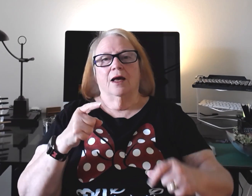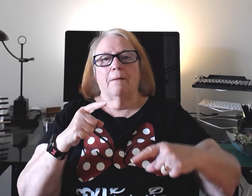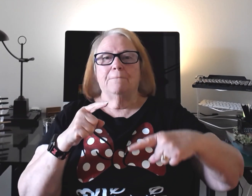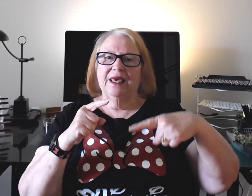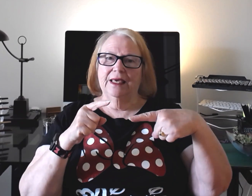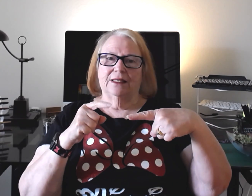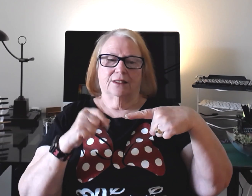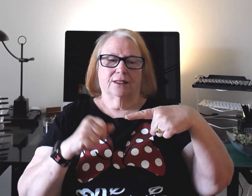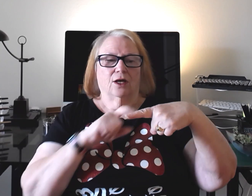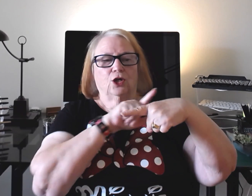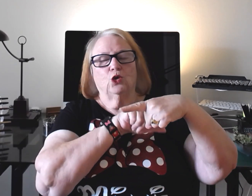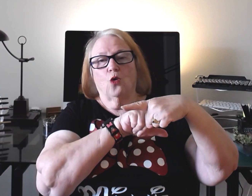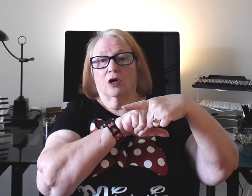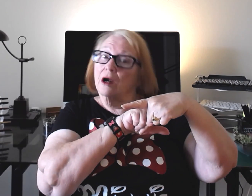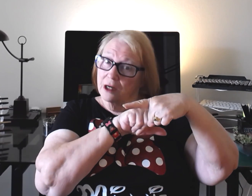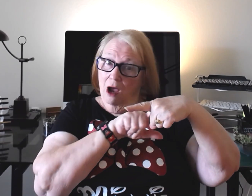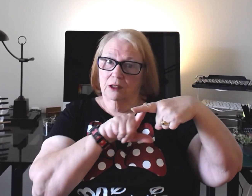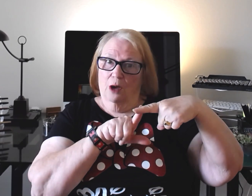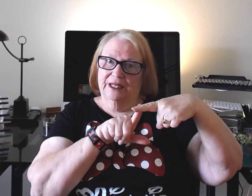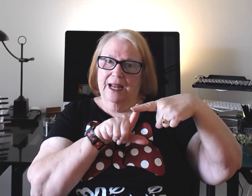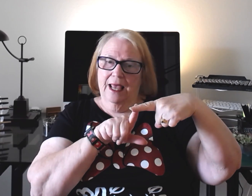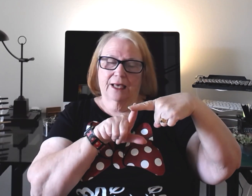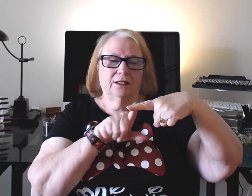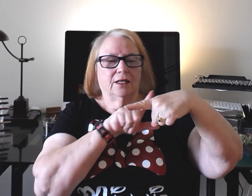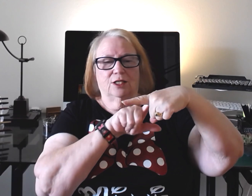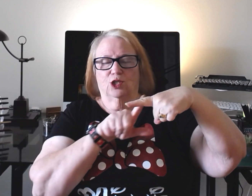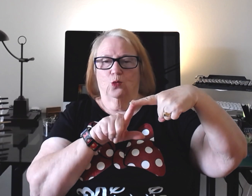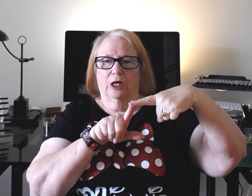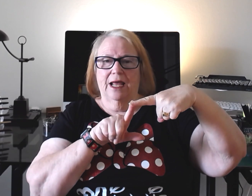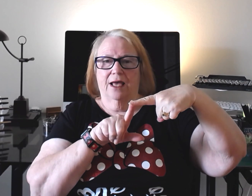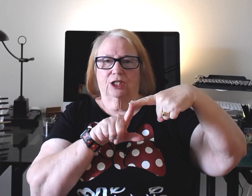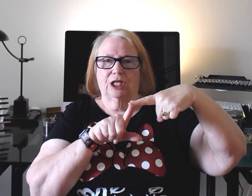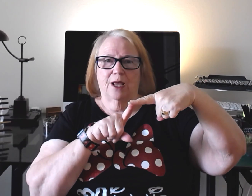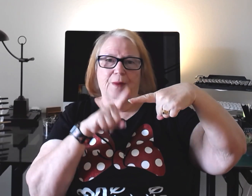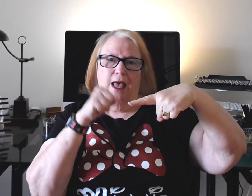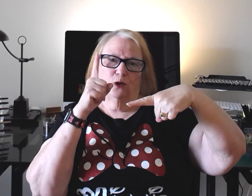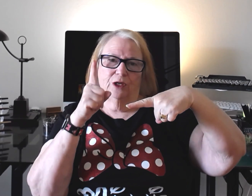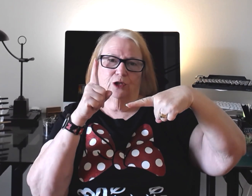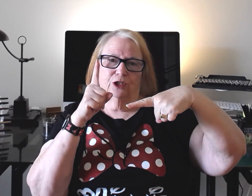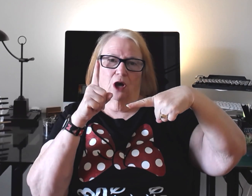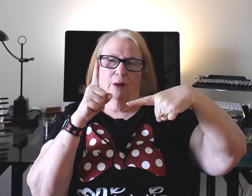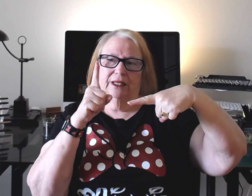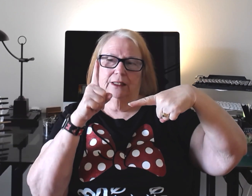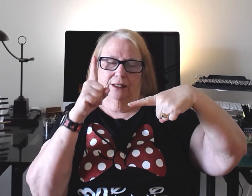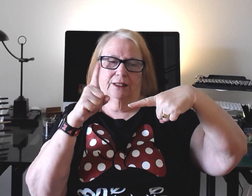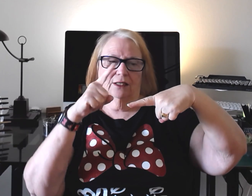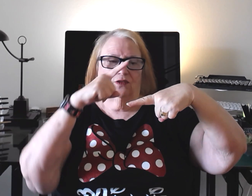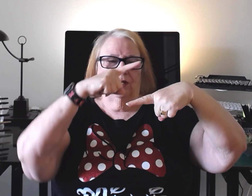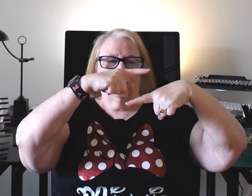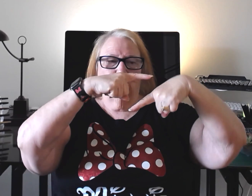Peas. Your non-dominant hand is the one hand shape and with your dominant index finger you're